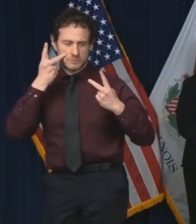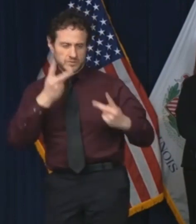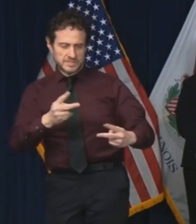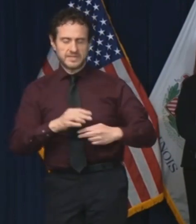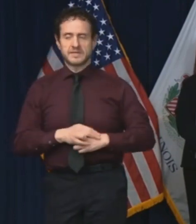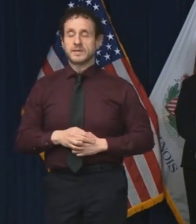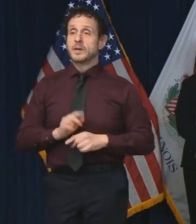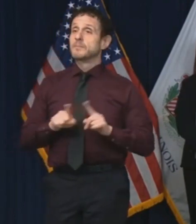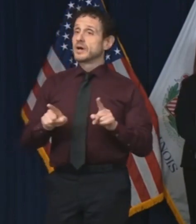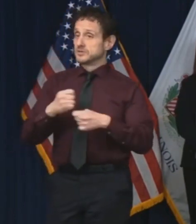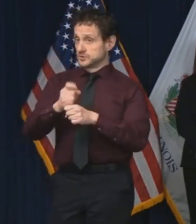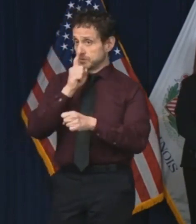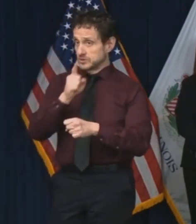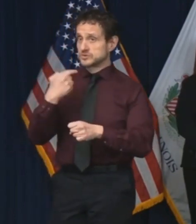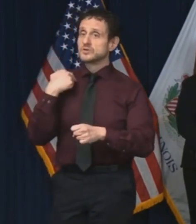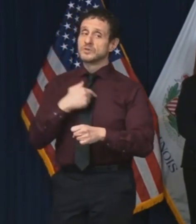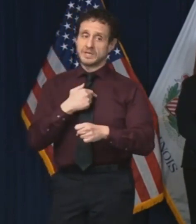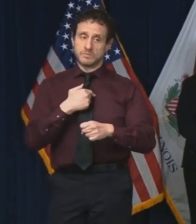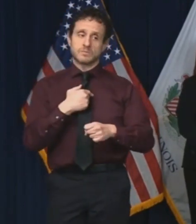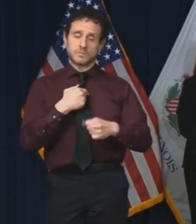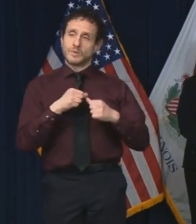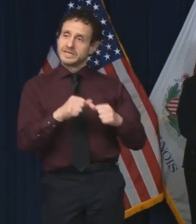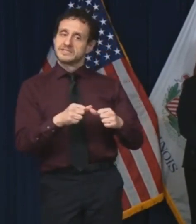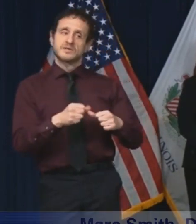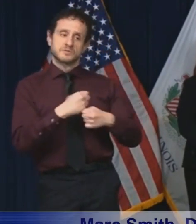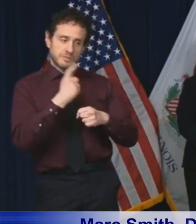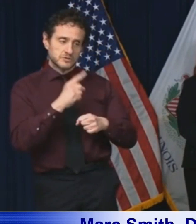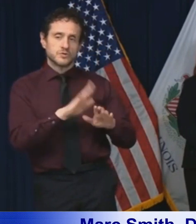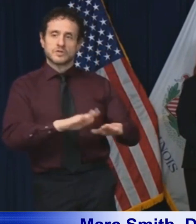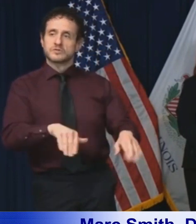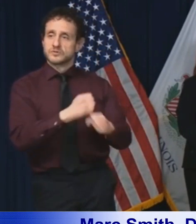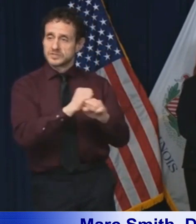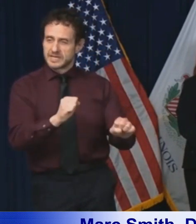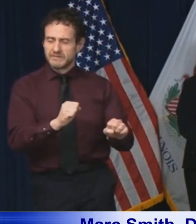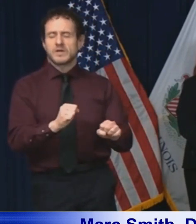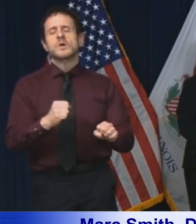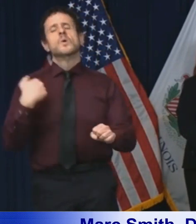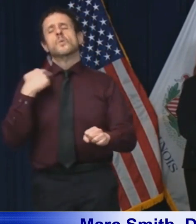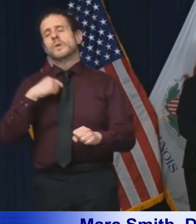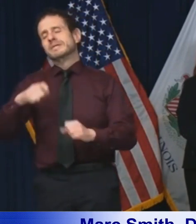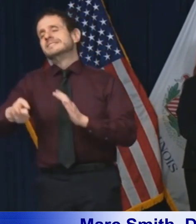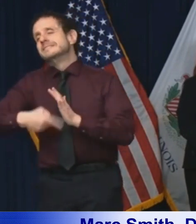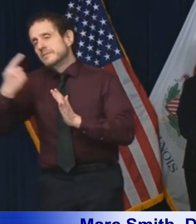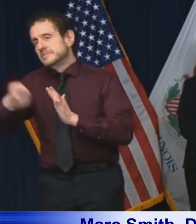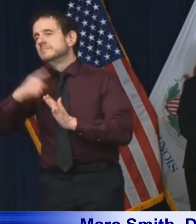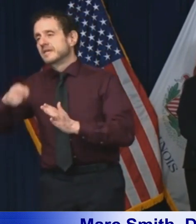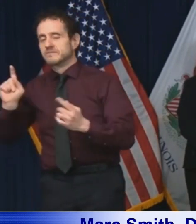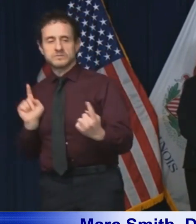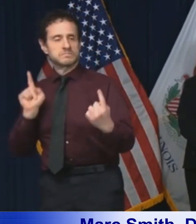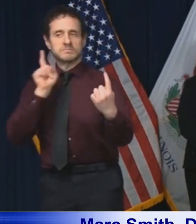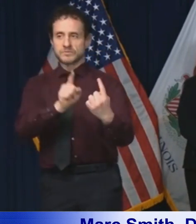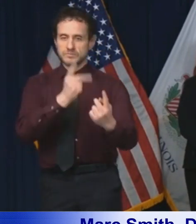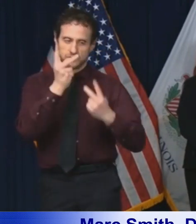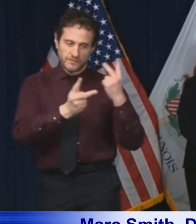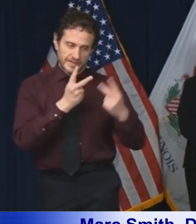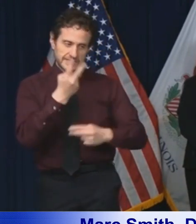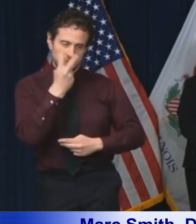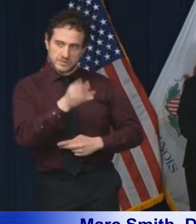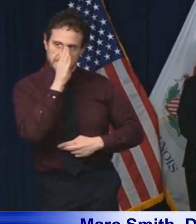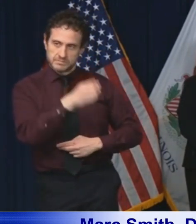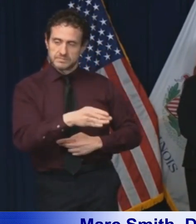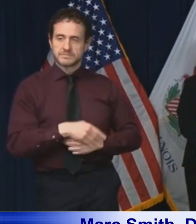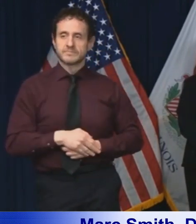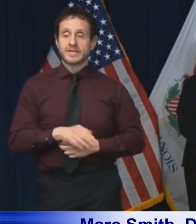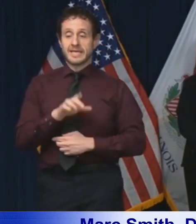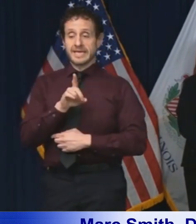to ensure that we are keeping children safe, some in-person contact must continue. DCFS has provided